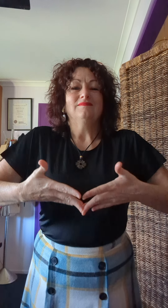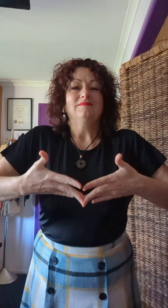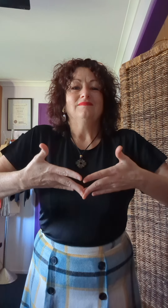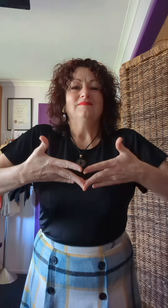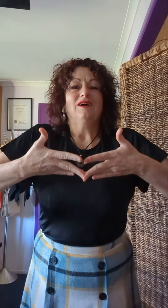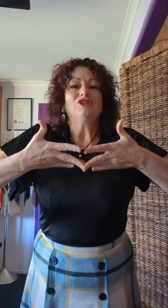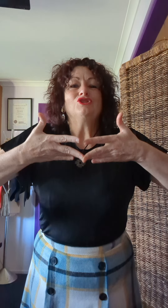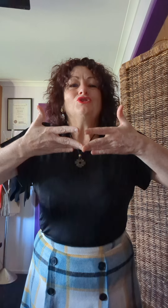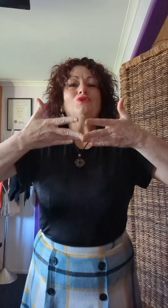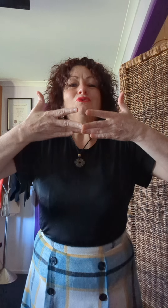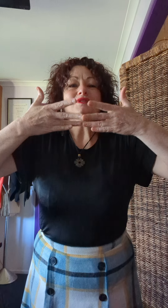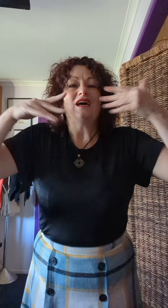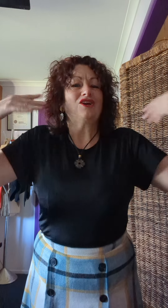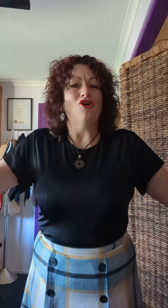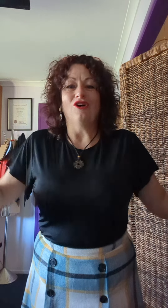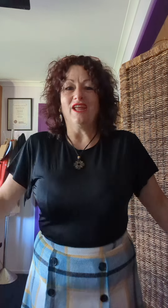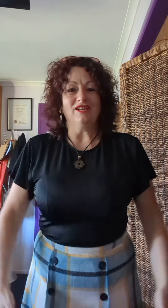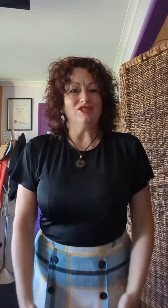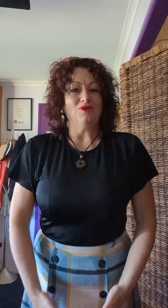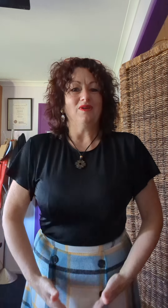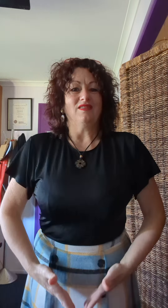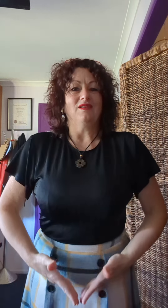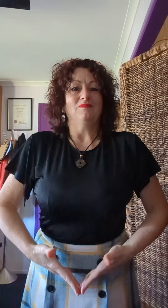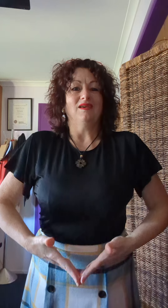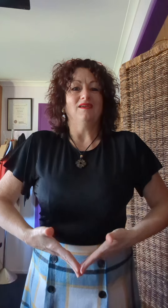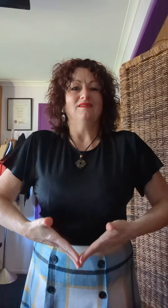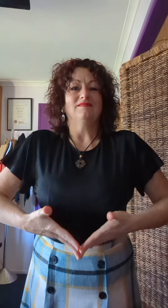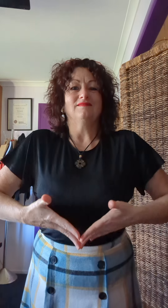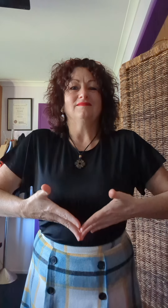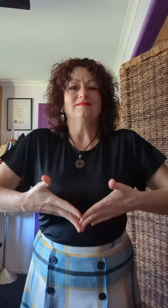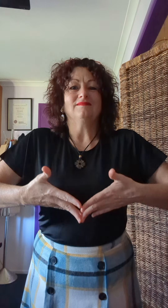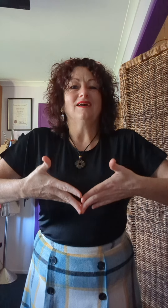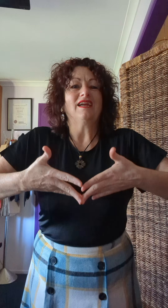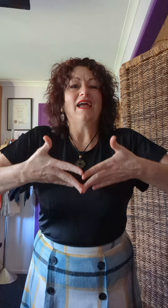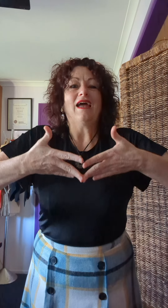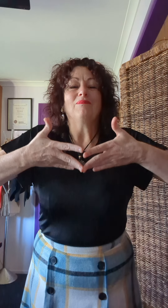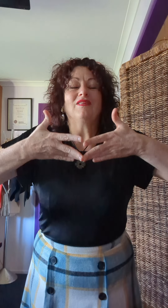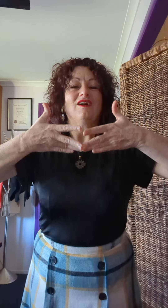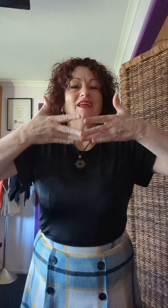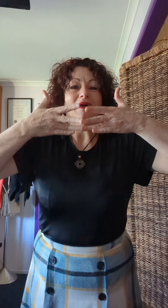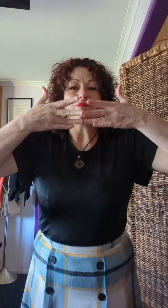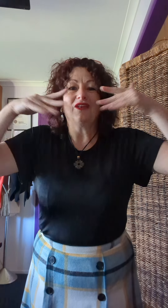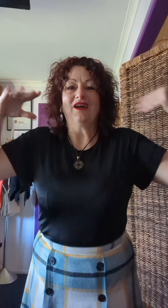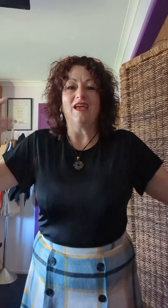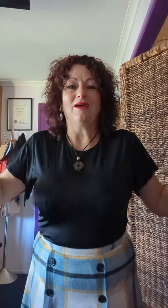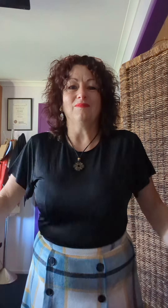I choose that God energy within me. I am that I am that I am.